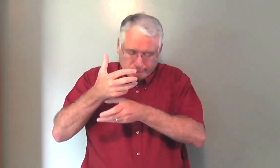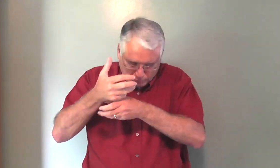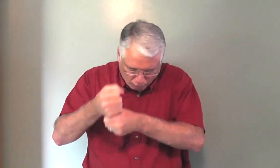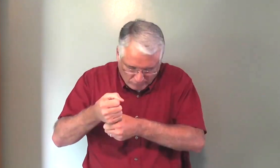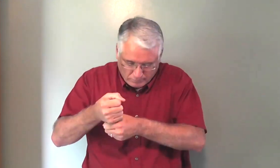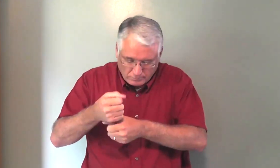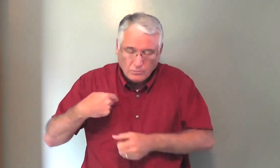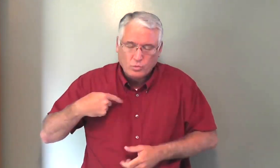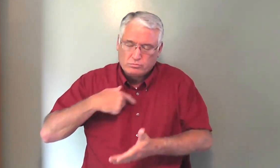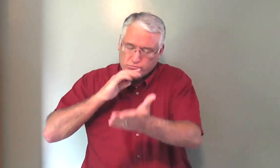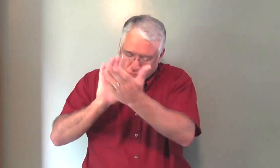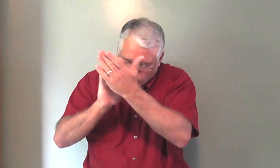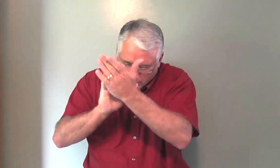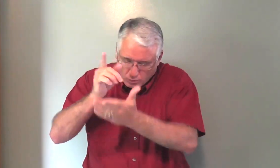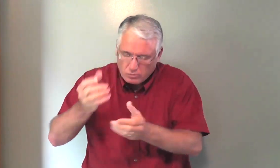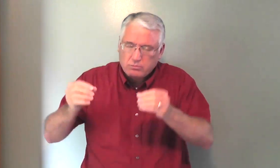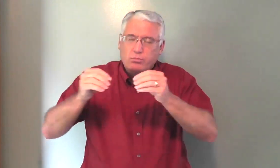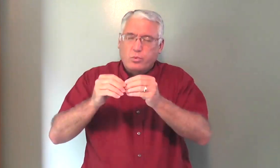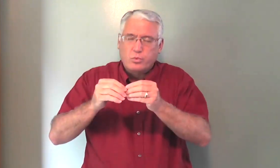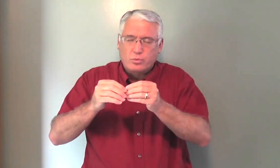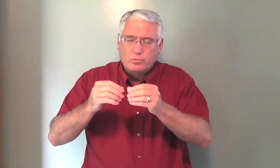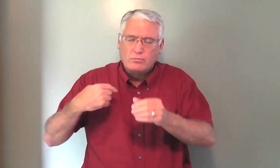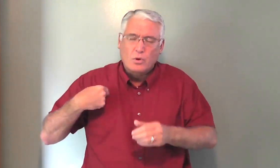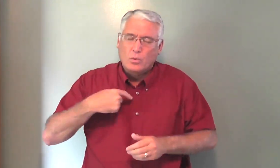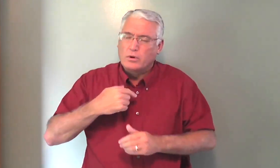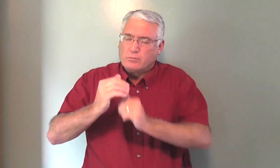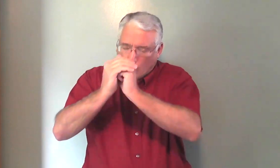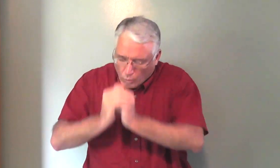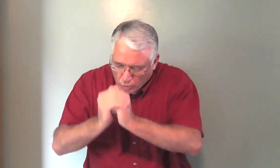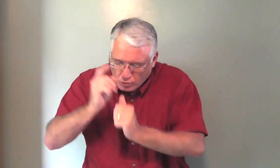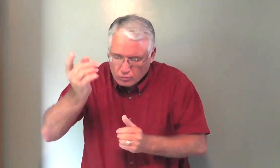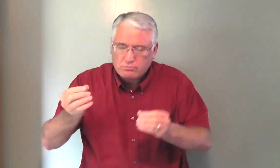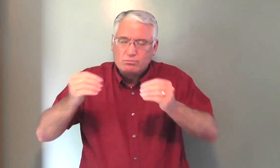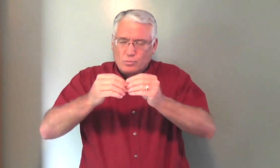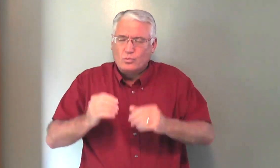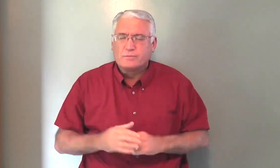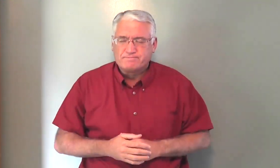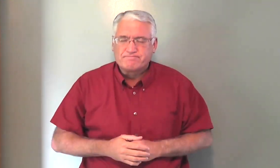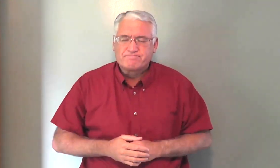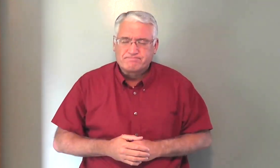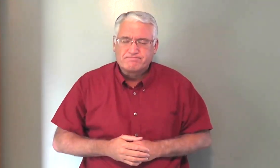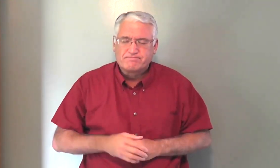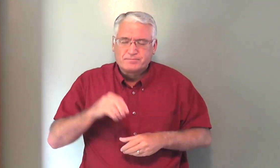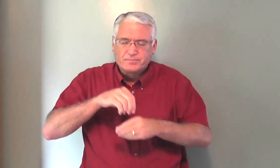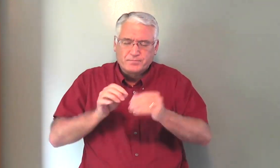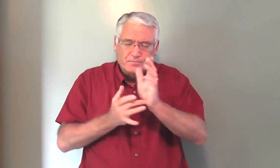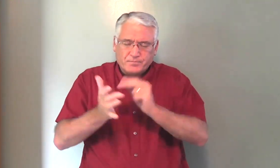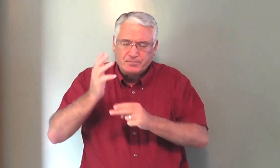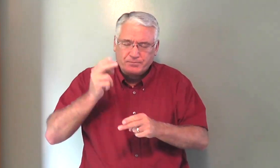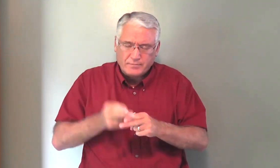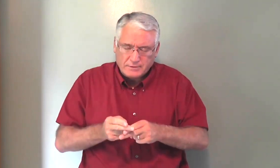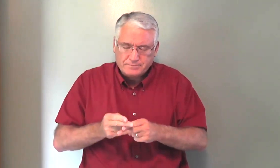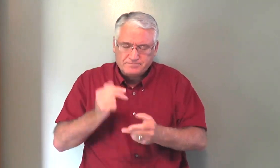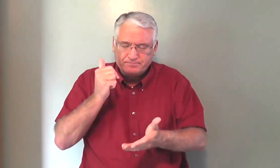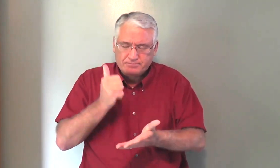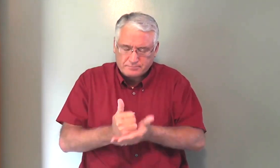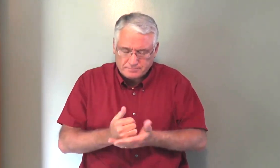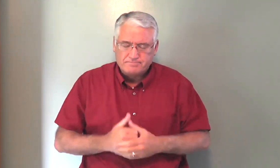scripture, to trust and praise you more, to worship you more. In Jesus' name,